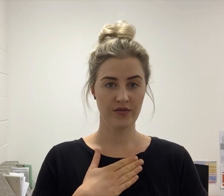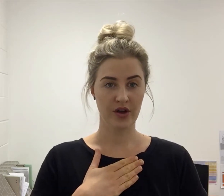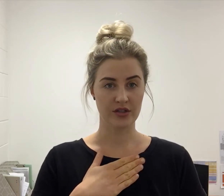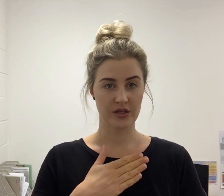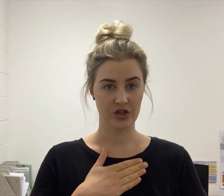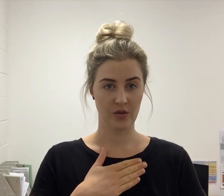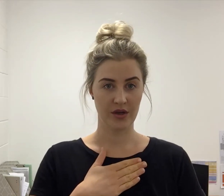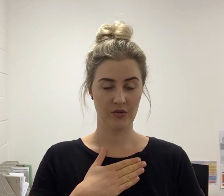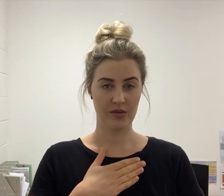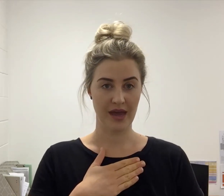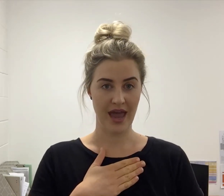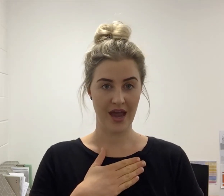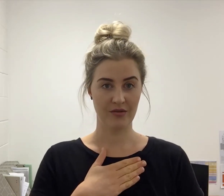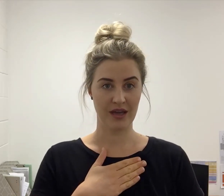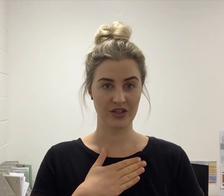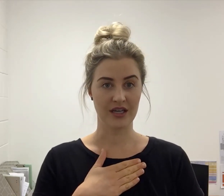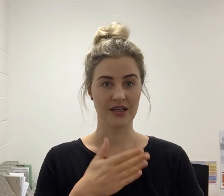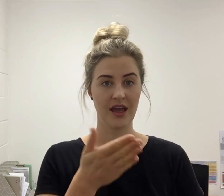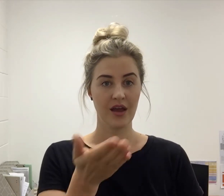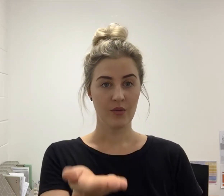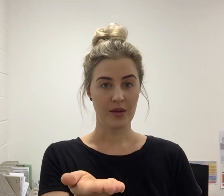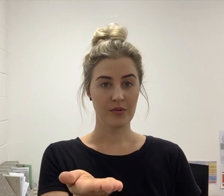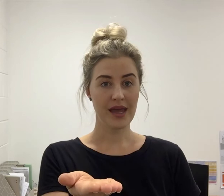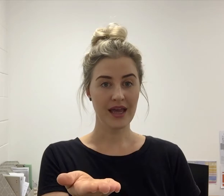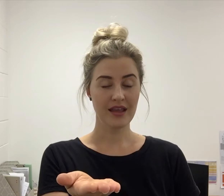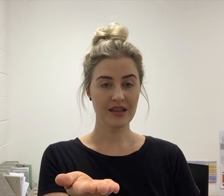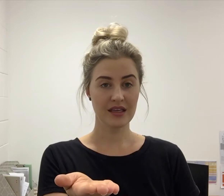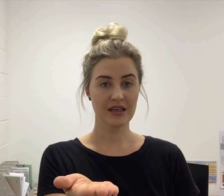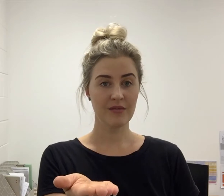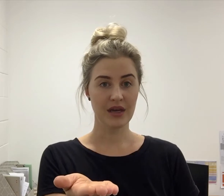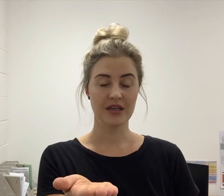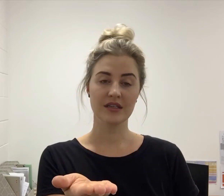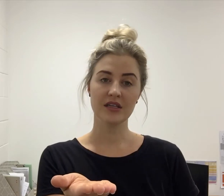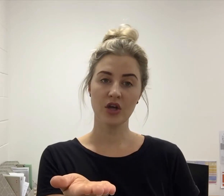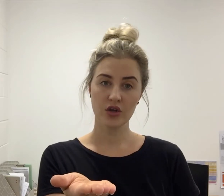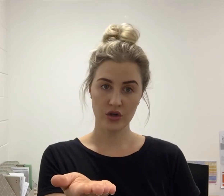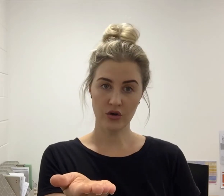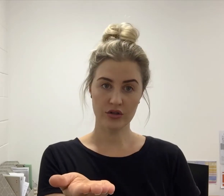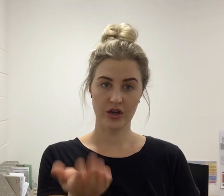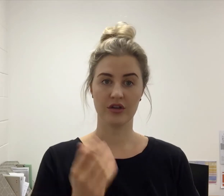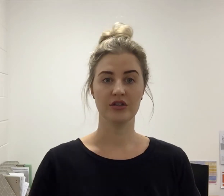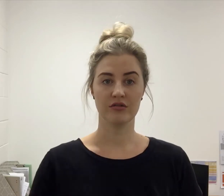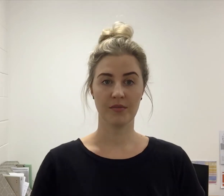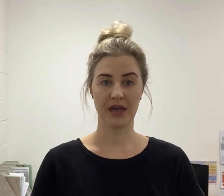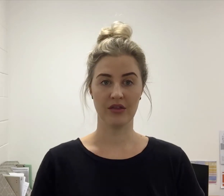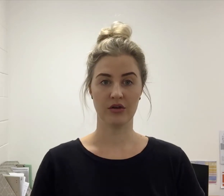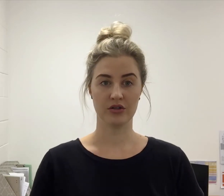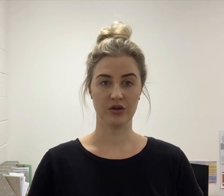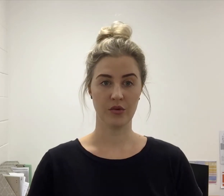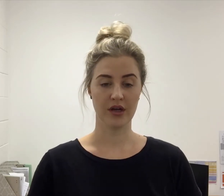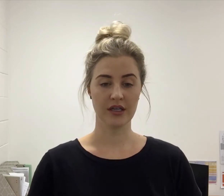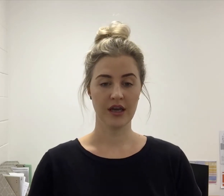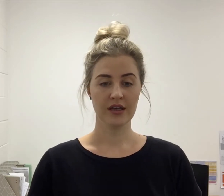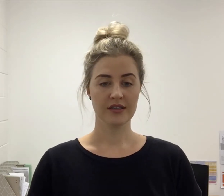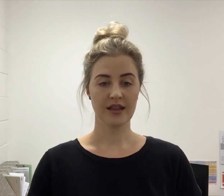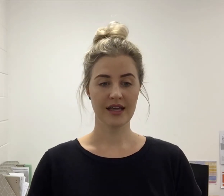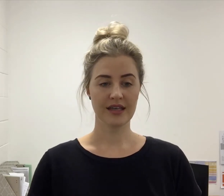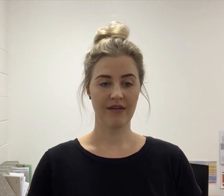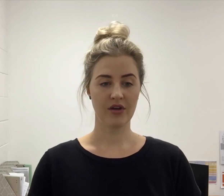first, showing you with my hand on my chest. When I put my hand like this it means it is your turn to repeat those two words. So let's have a